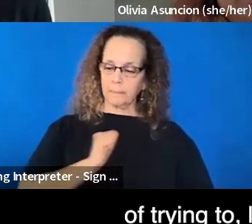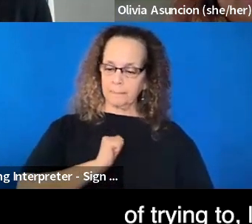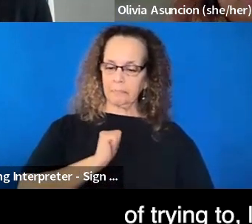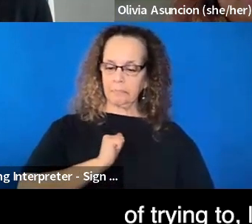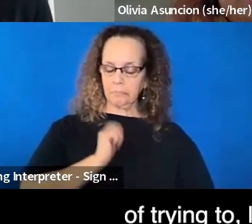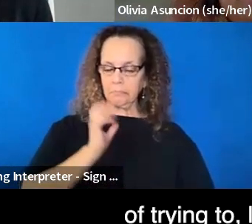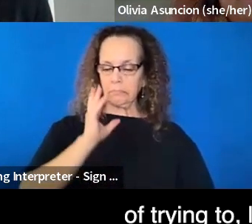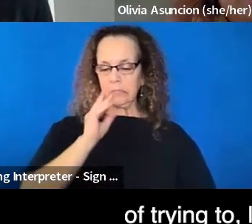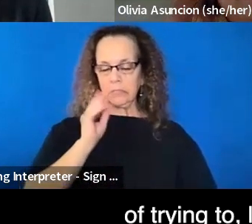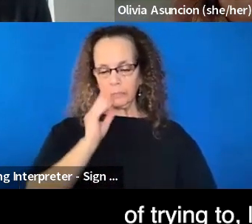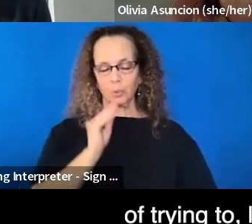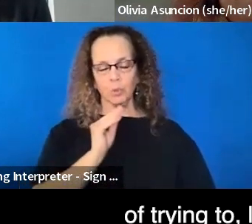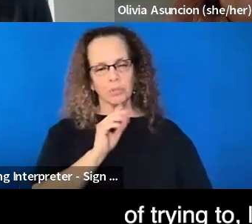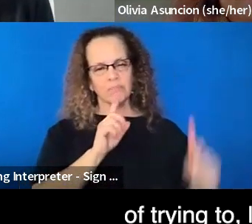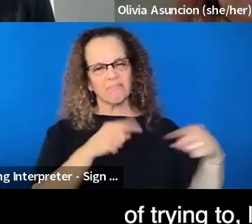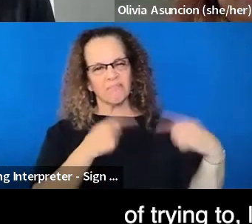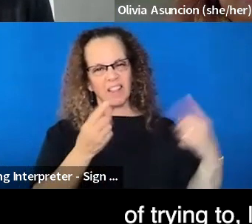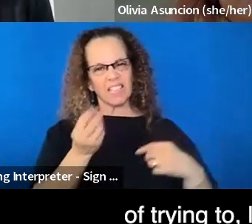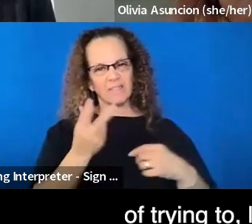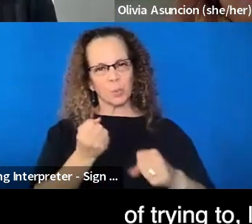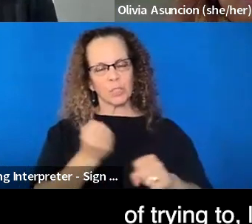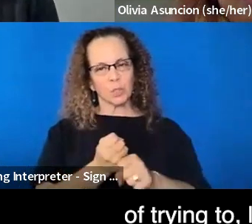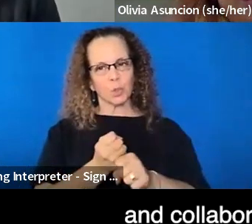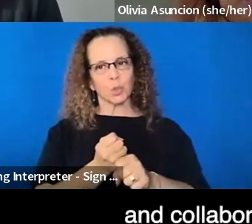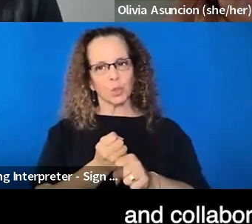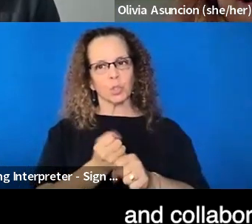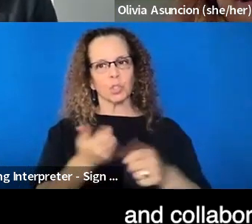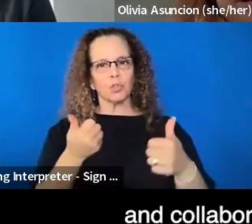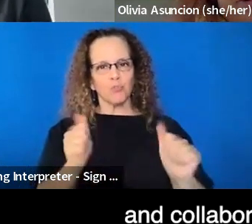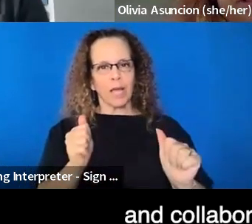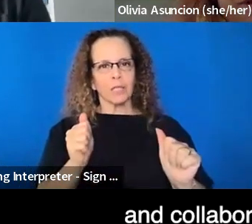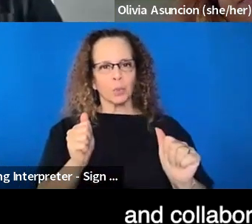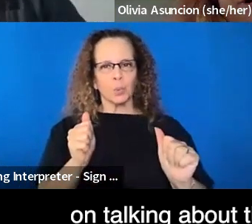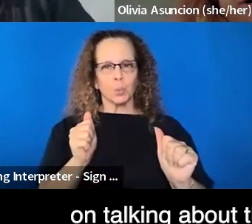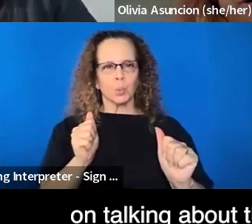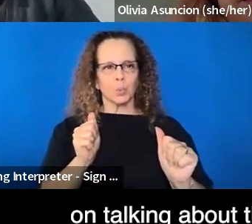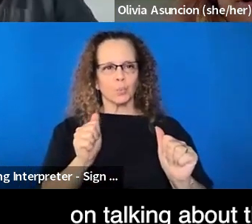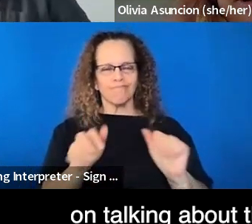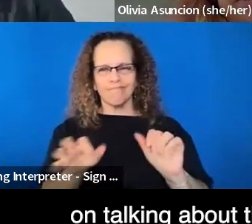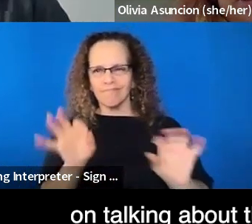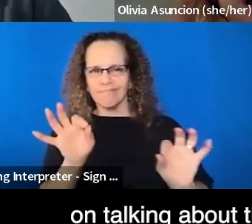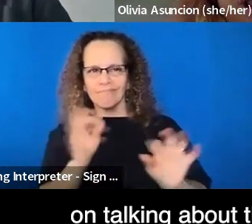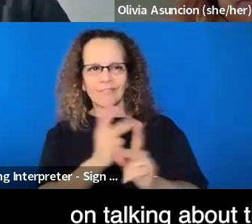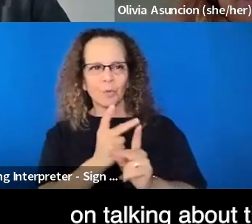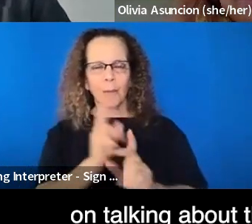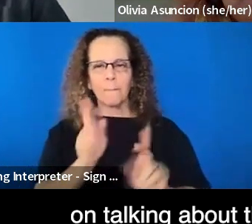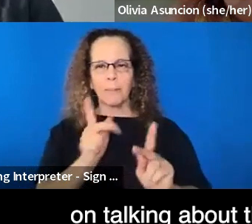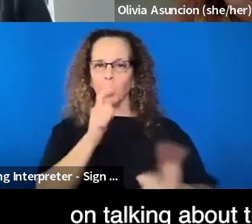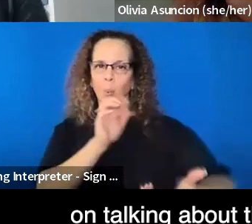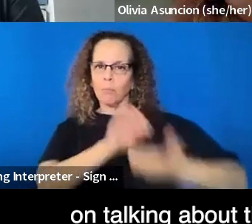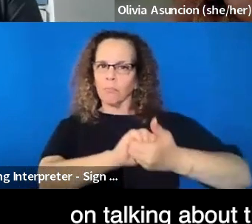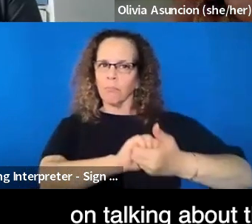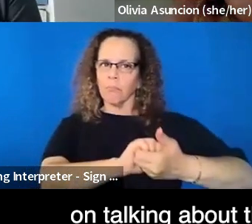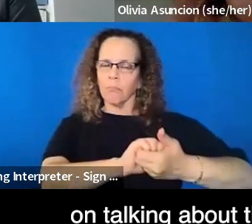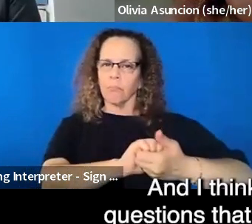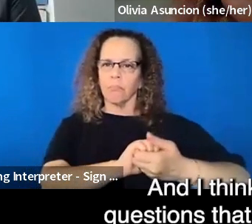of trying to like find people and collaborate with people on these, on talking about these types of